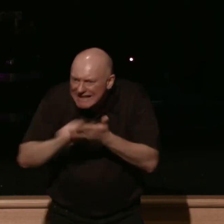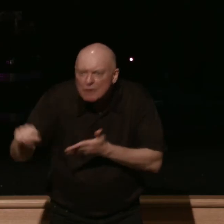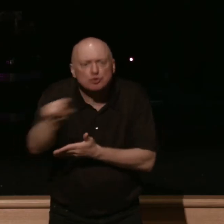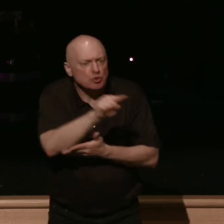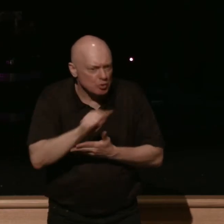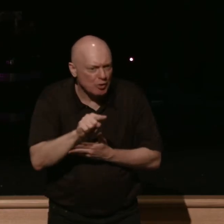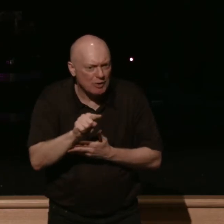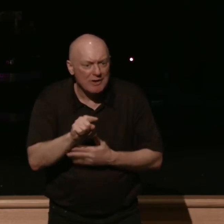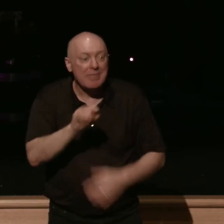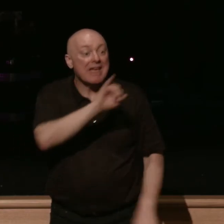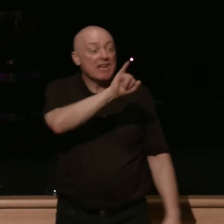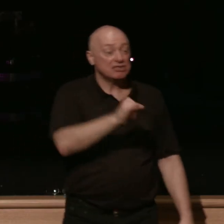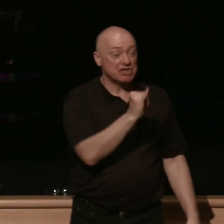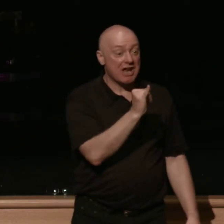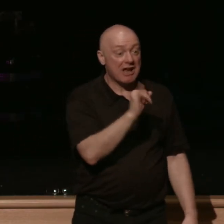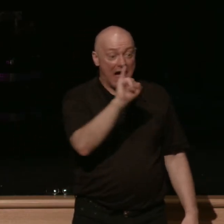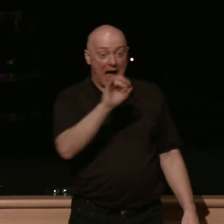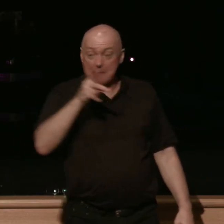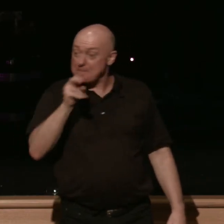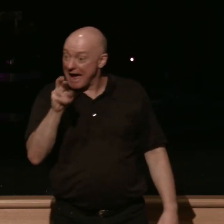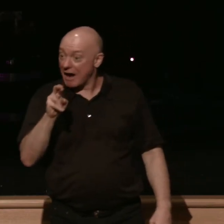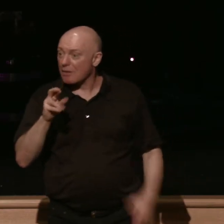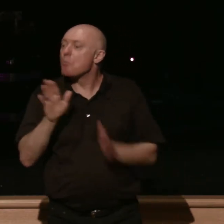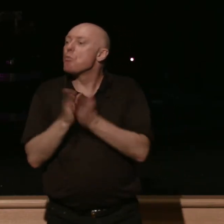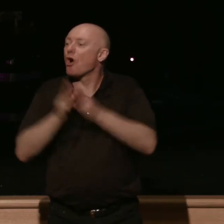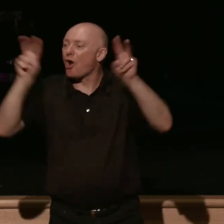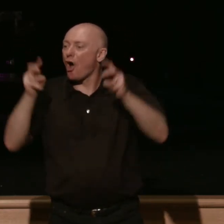jay a packer in his book knowing god he wrote this beautiful statement